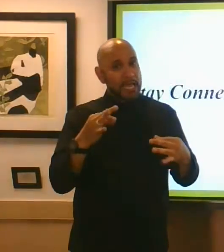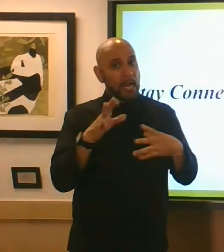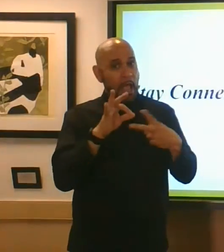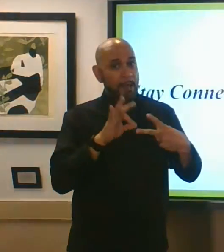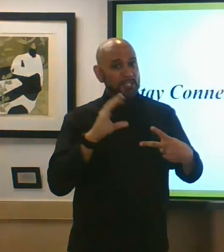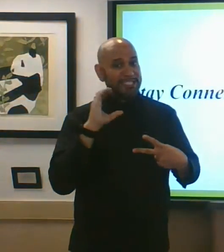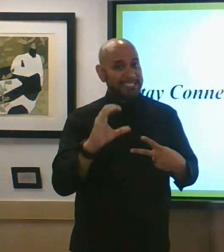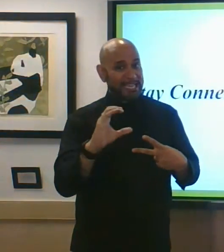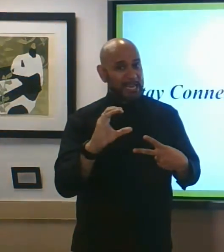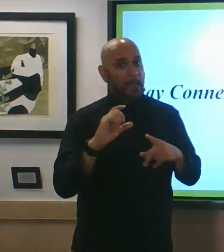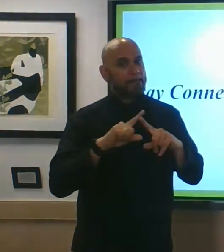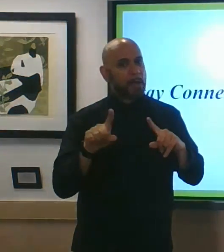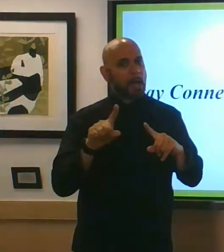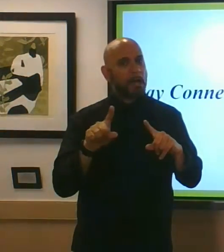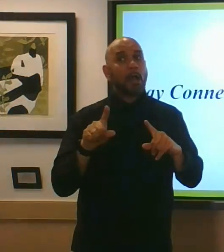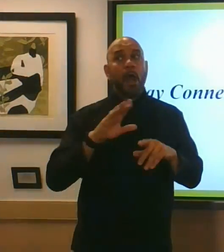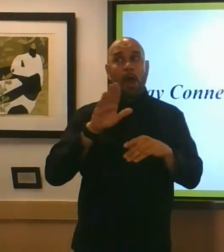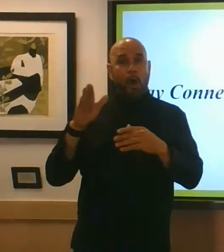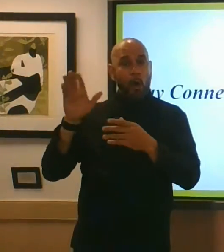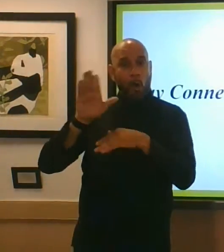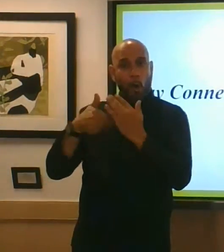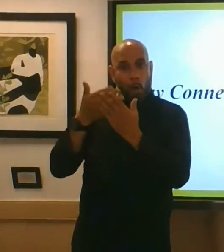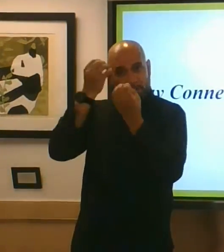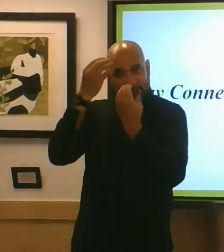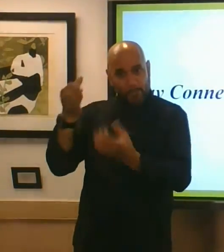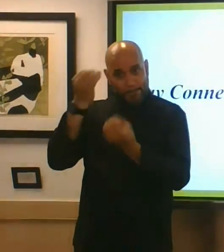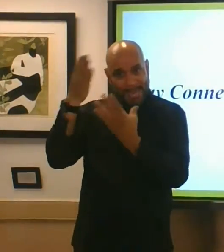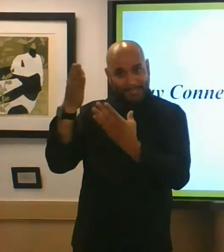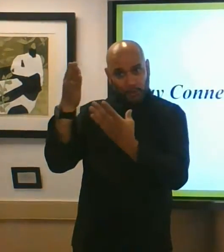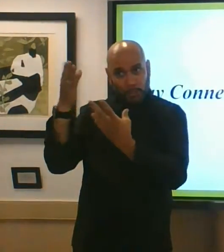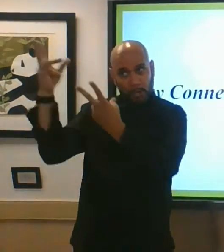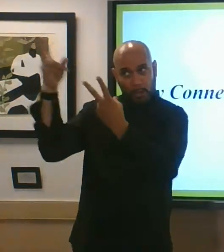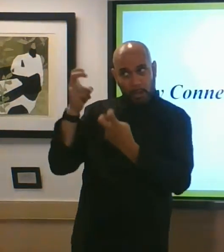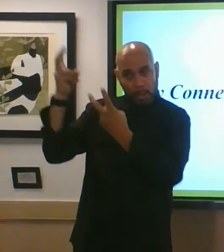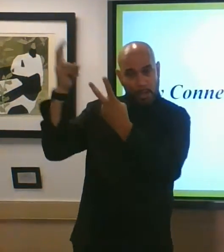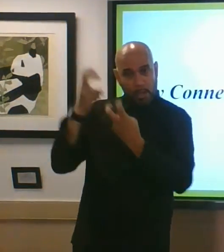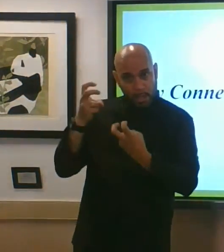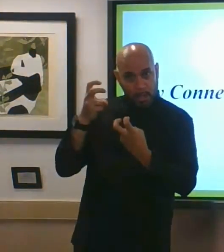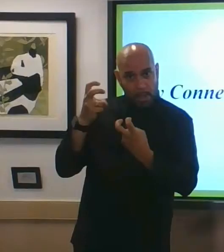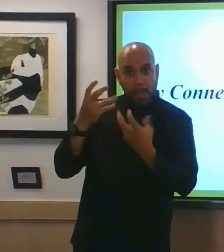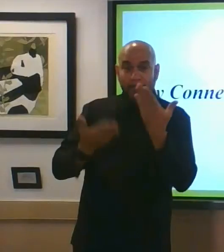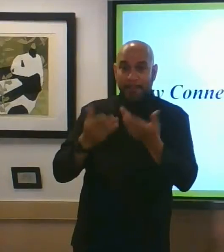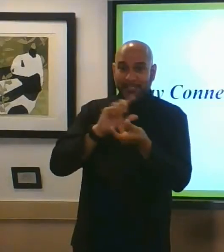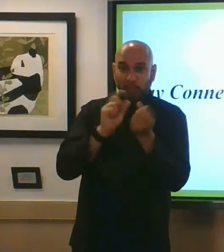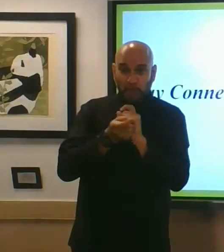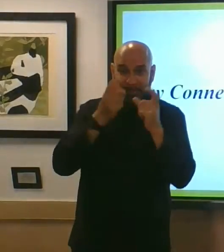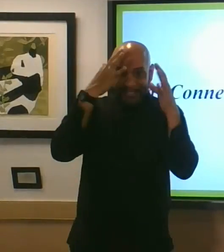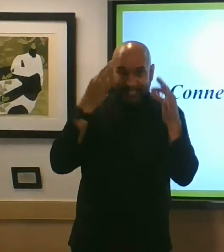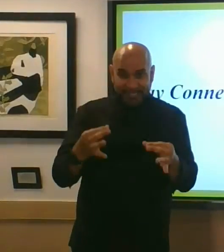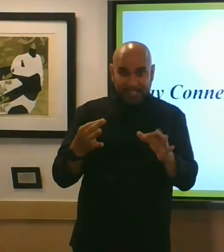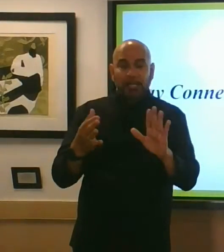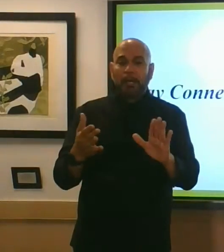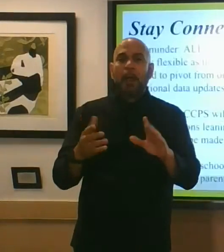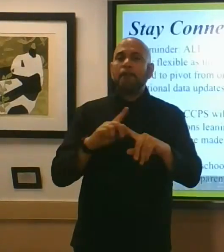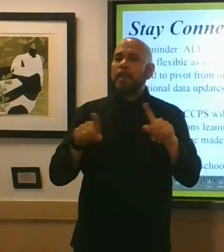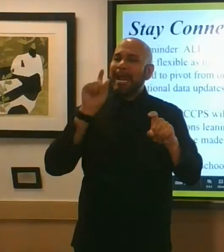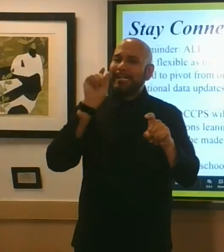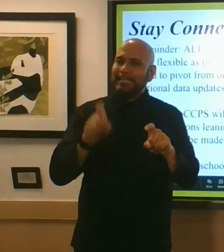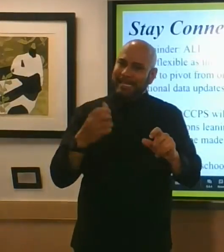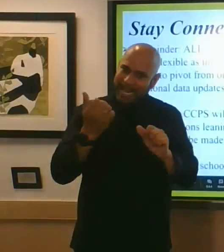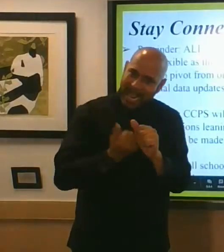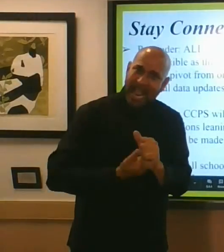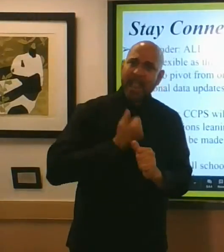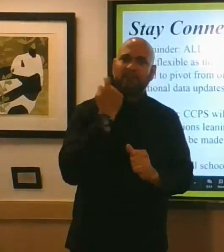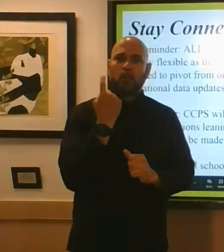updates to let you know what the data says and which way we'll continue to lean or if we have to pivot but i need everyone everyone everyone